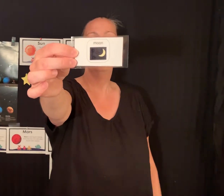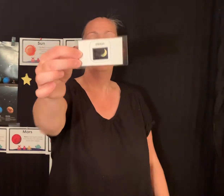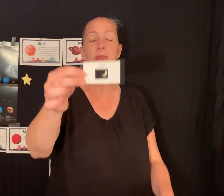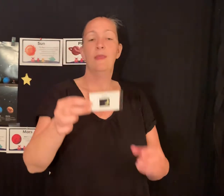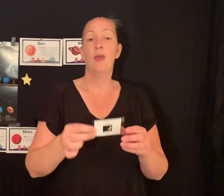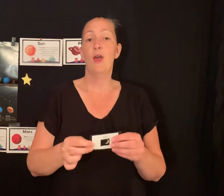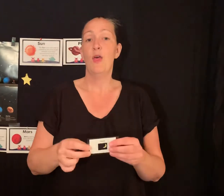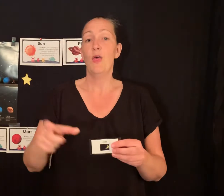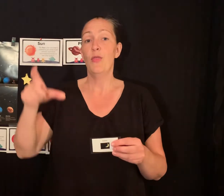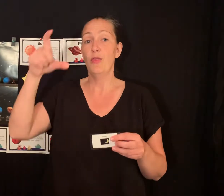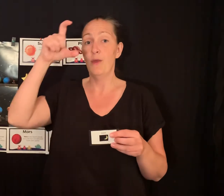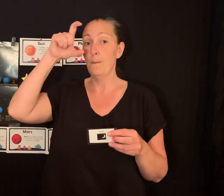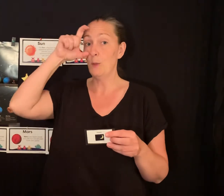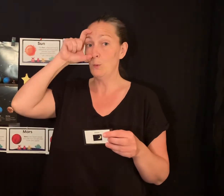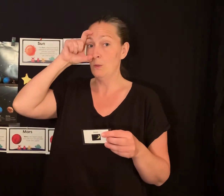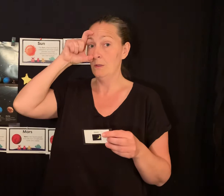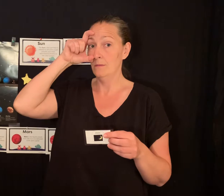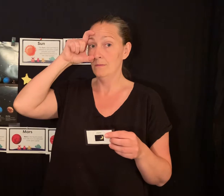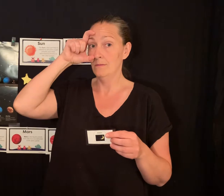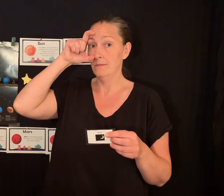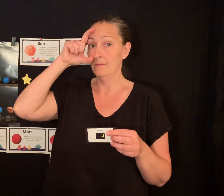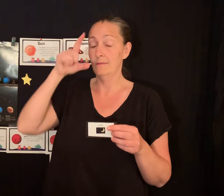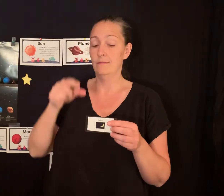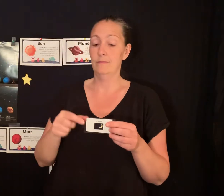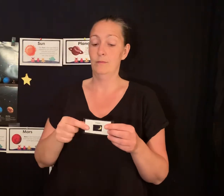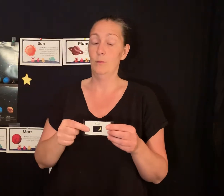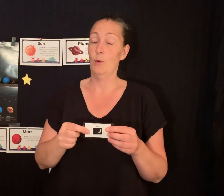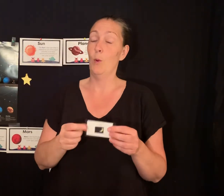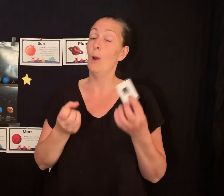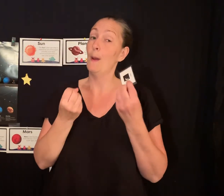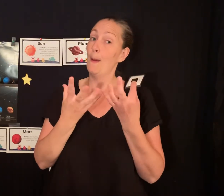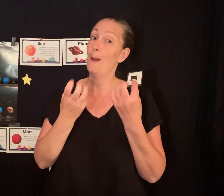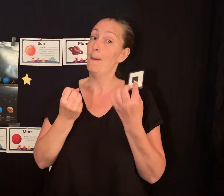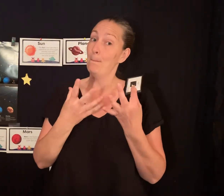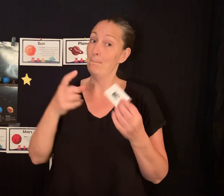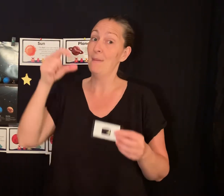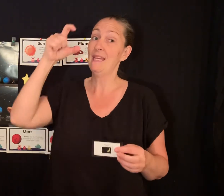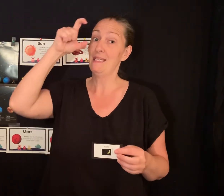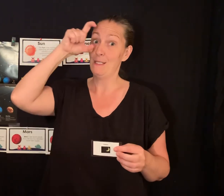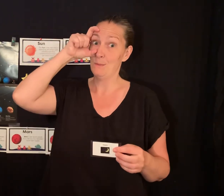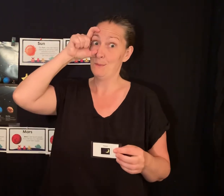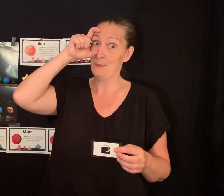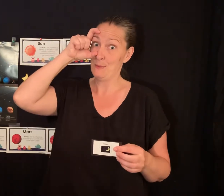the moon, or many moons.